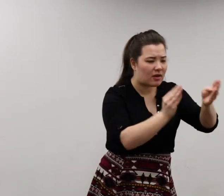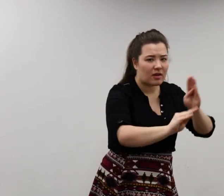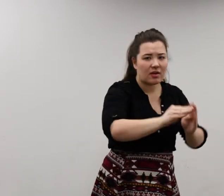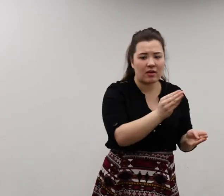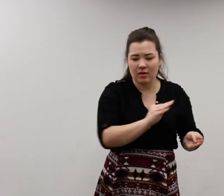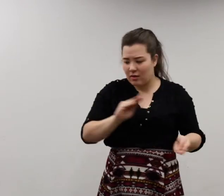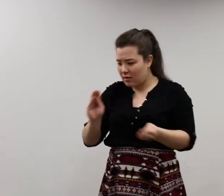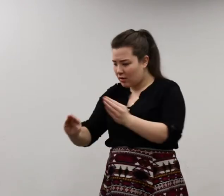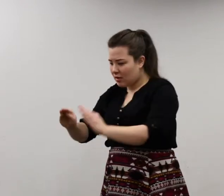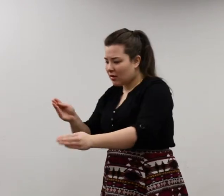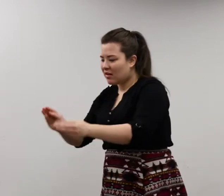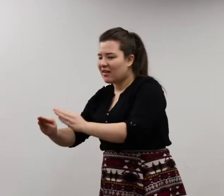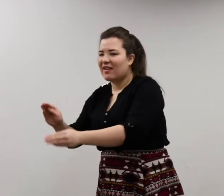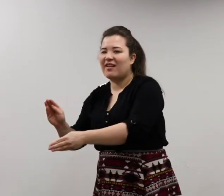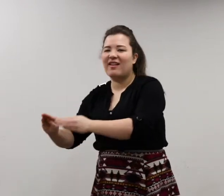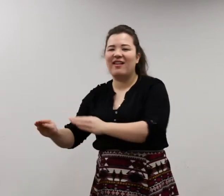showered in golden leaves,